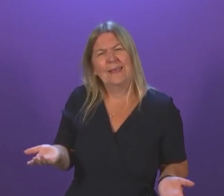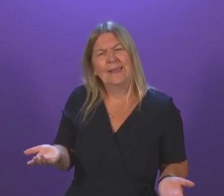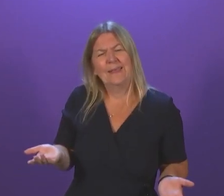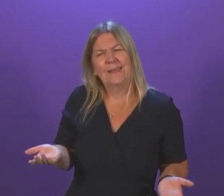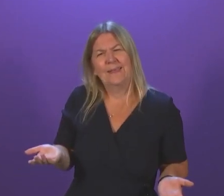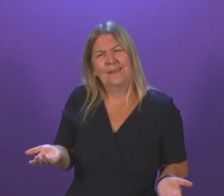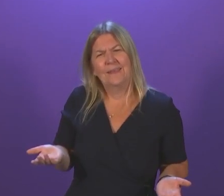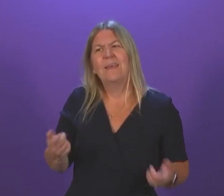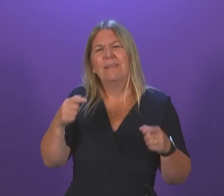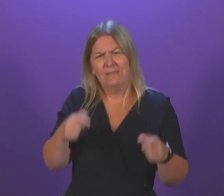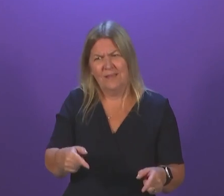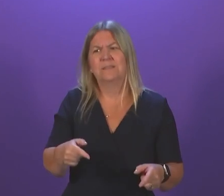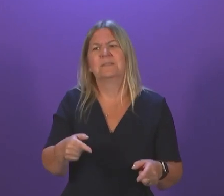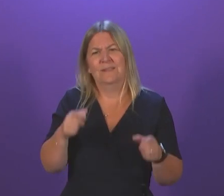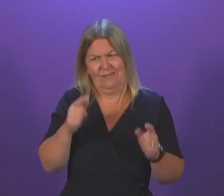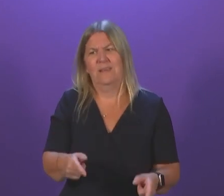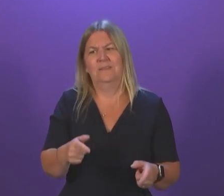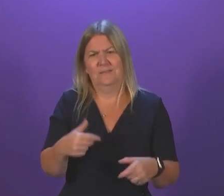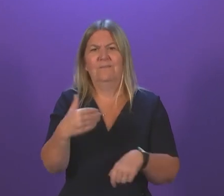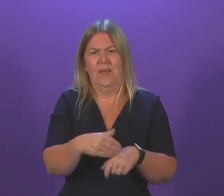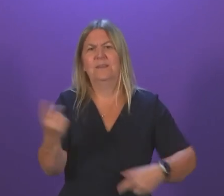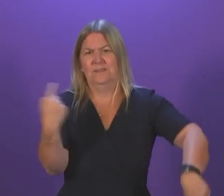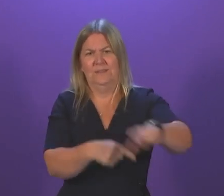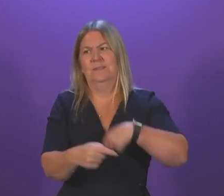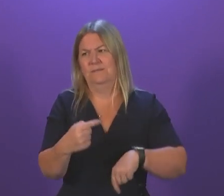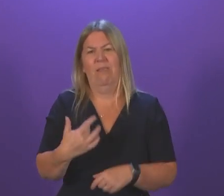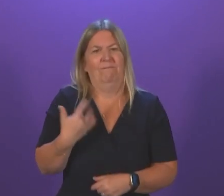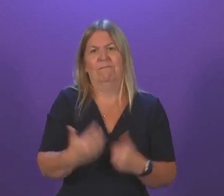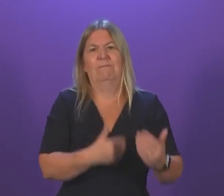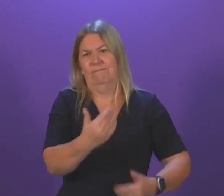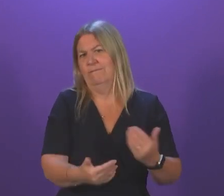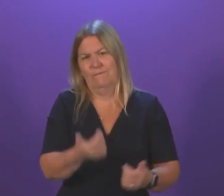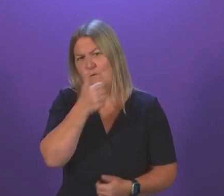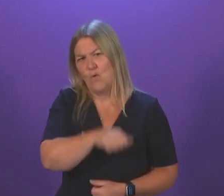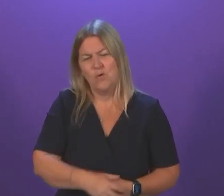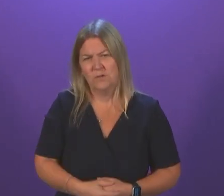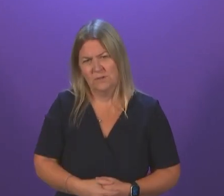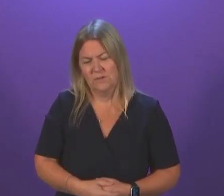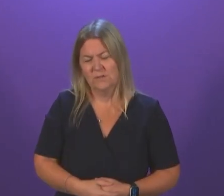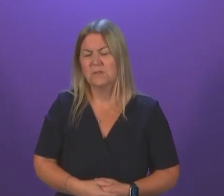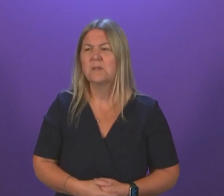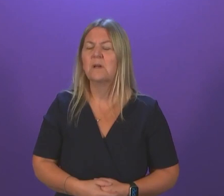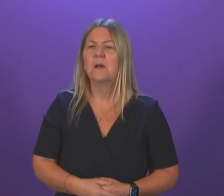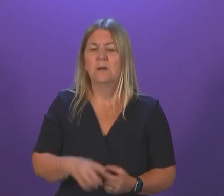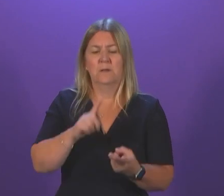lacking any credibility. Secondly, I think it is important in the midst